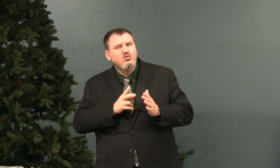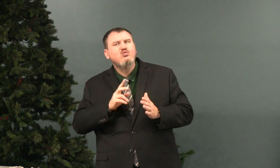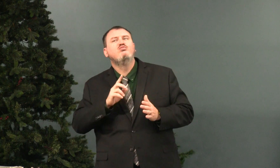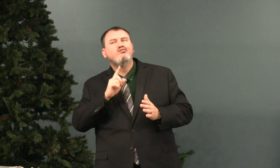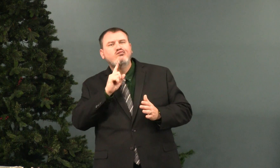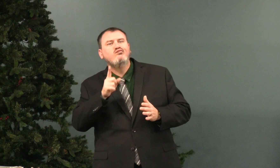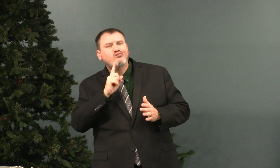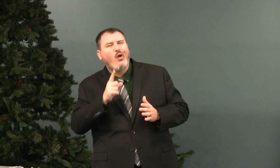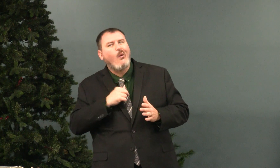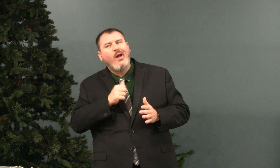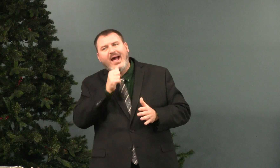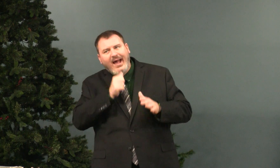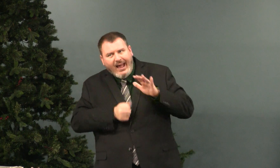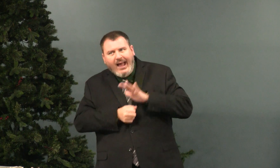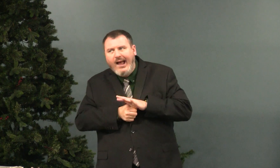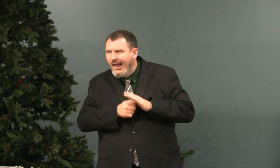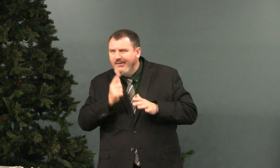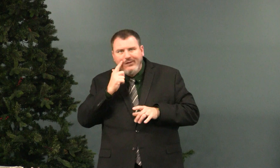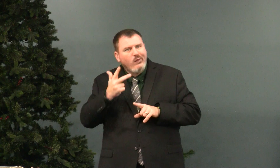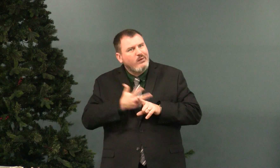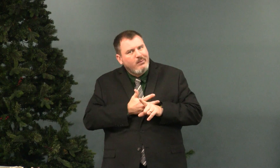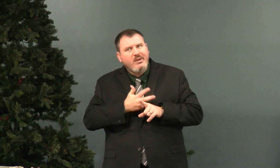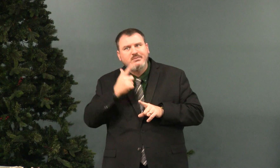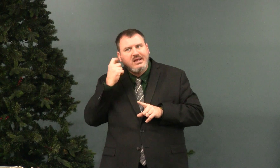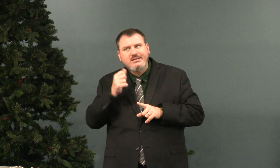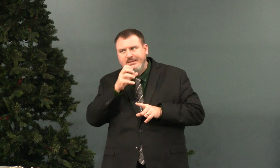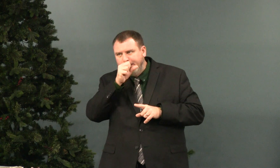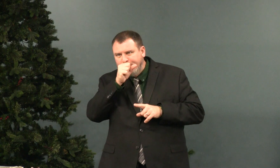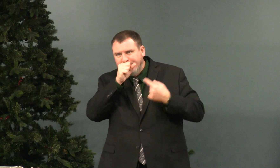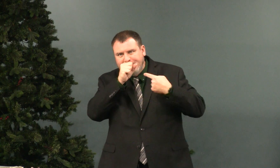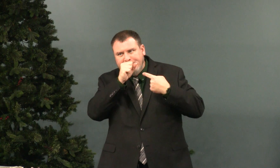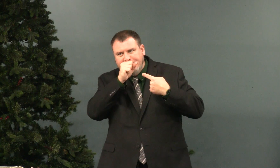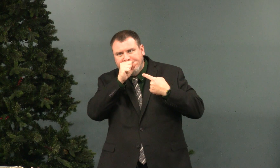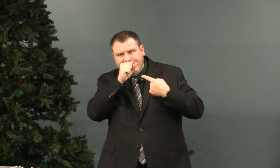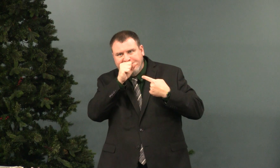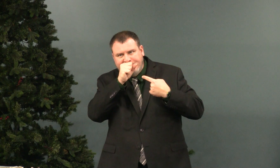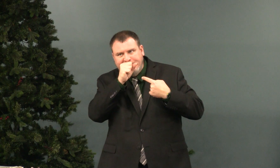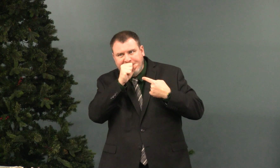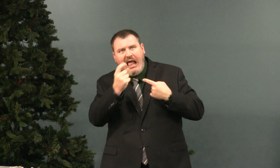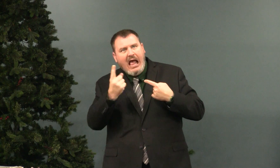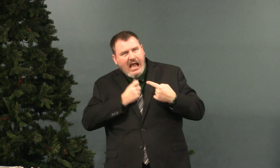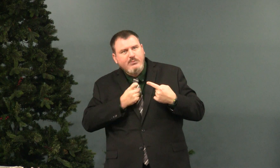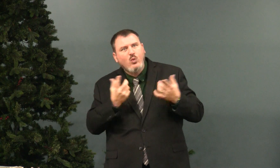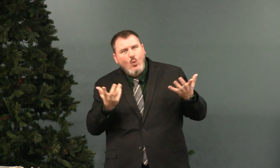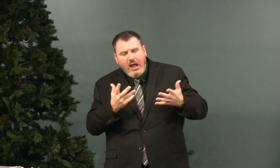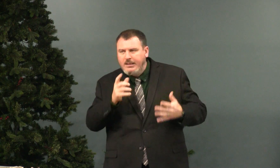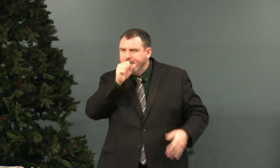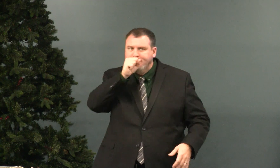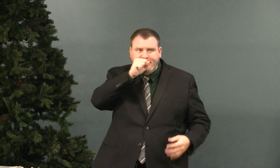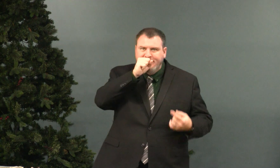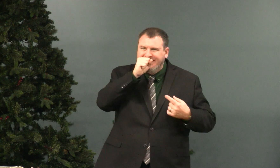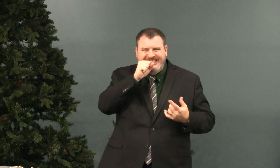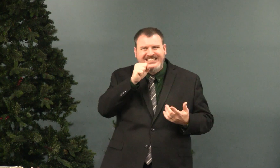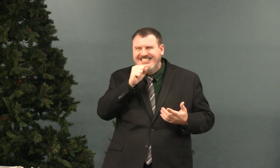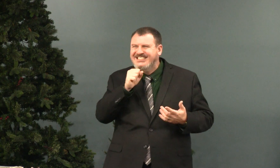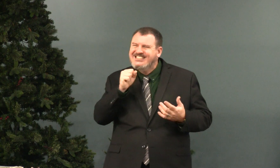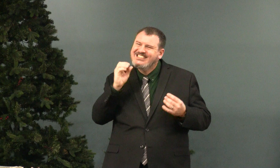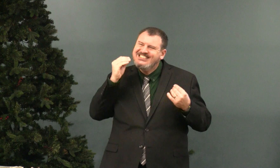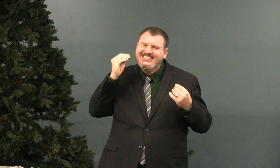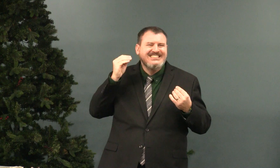if I already know and plan to tell them the truth but I'm keeping it hidden for, you know, three months or so and I